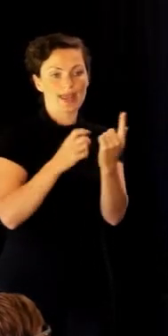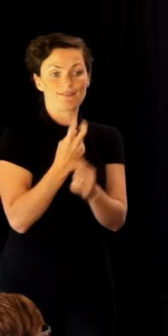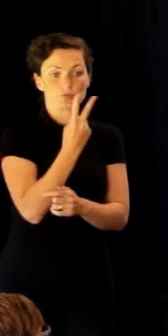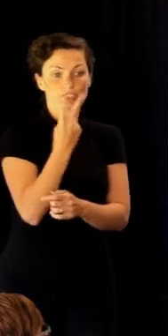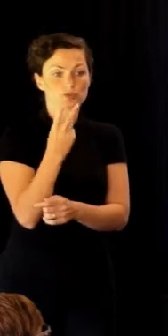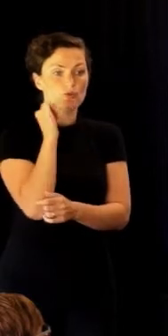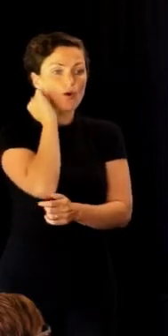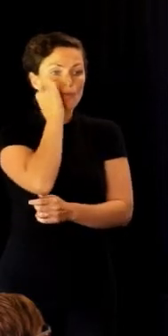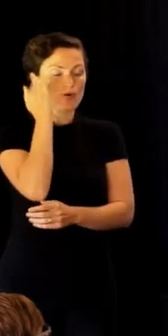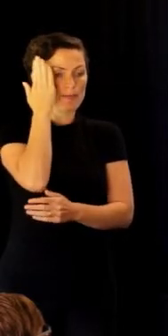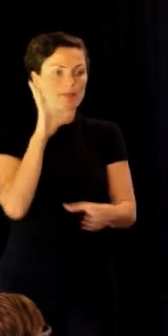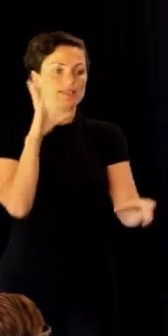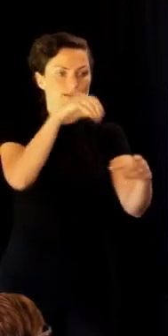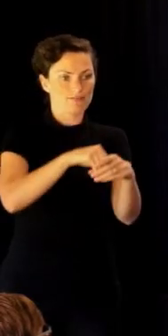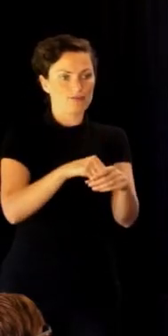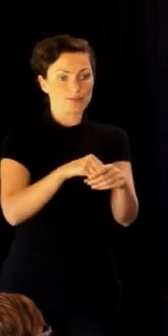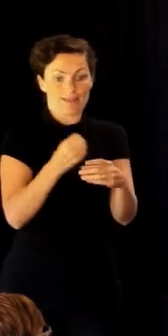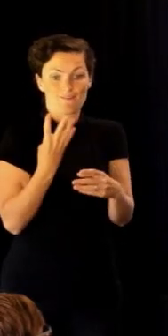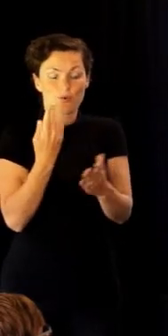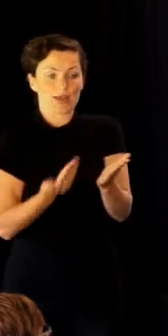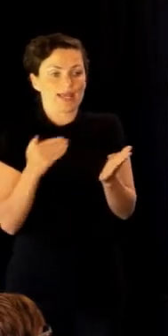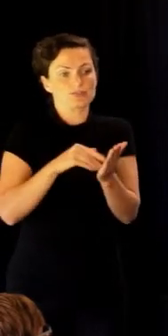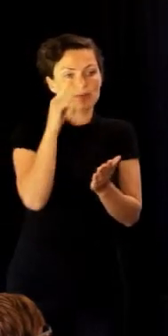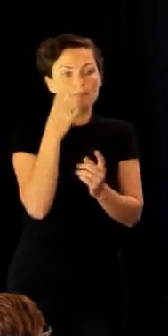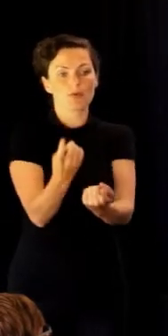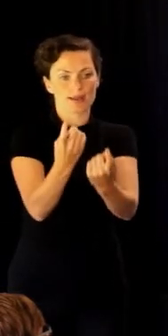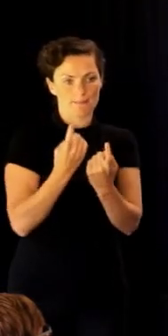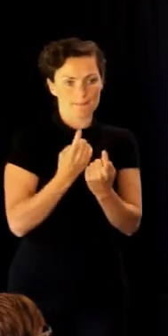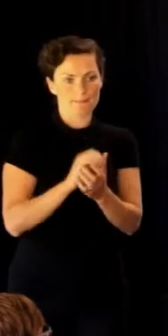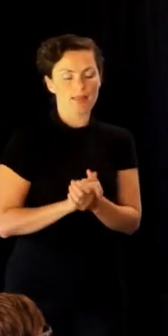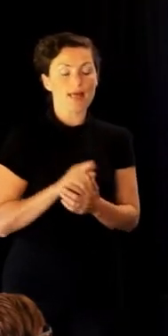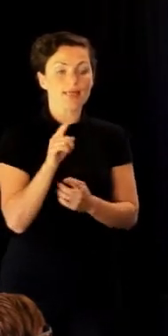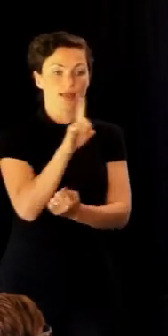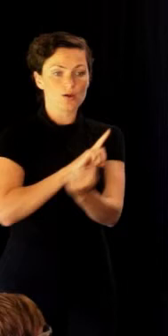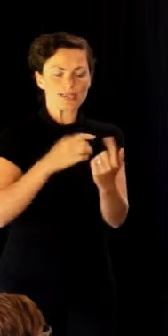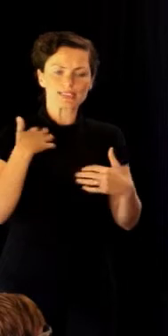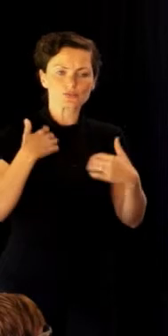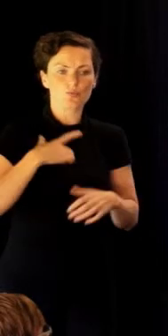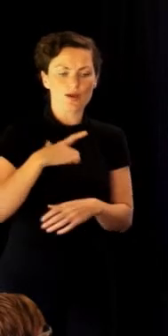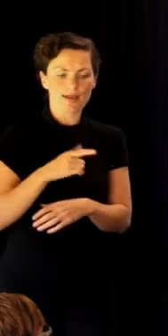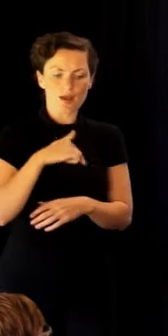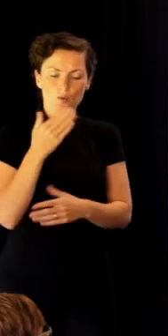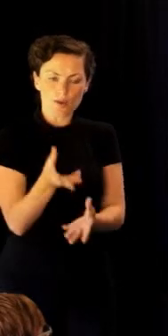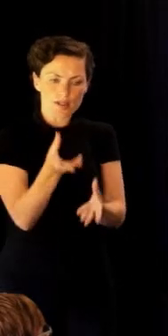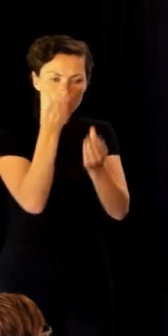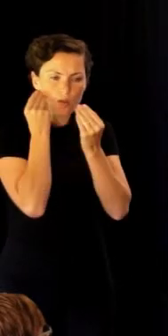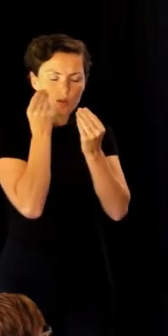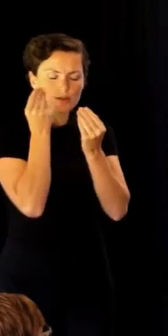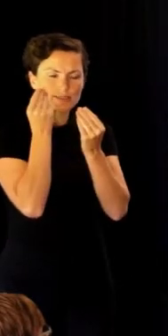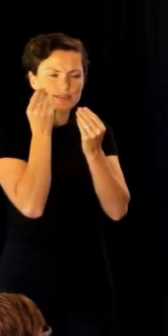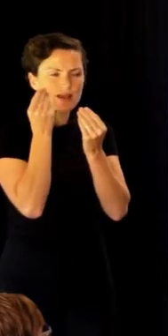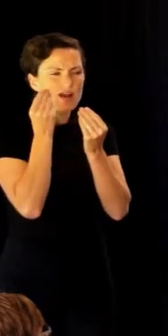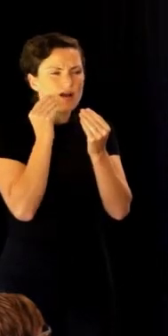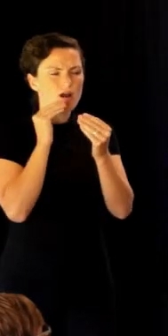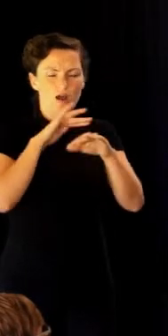community, so we'd already picked up another four people. That hui was interesting because we learnt a lot of the